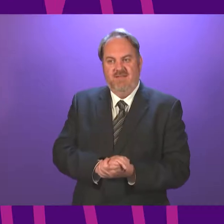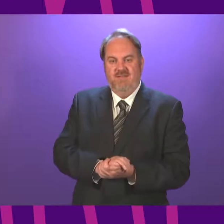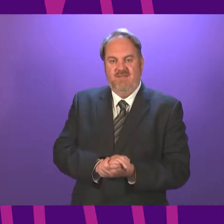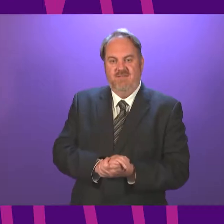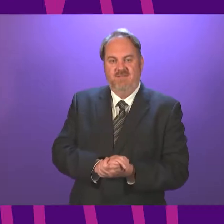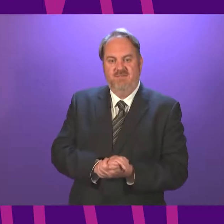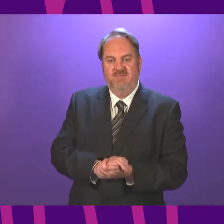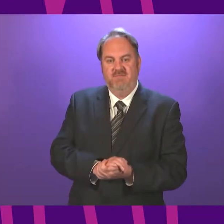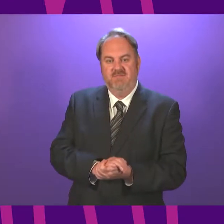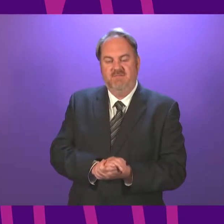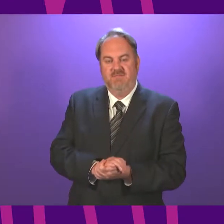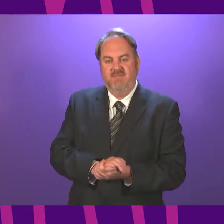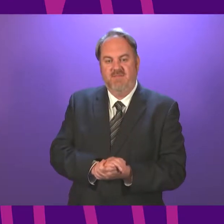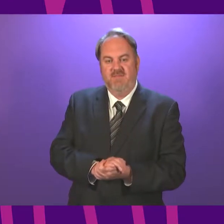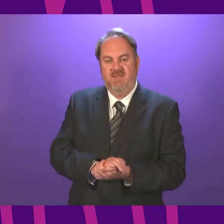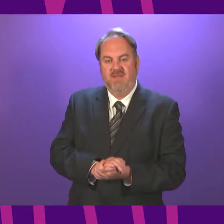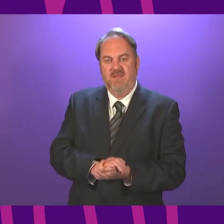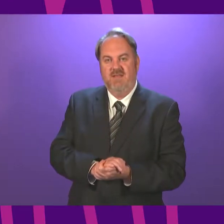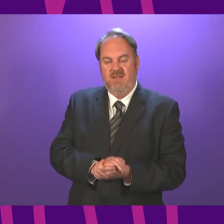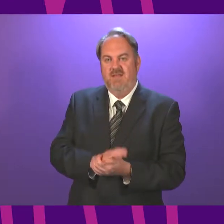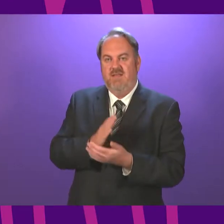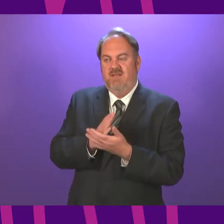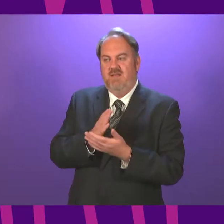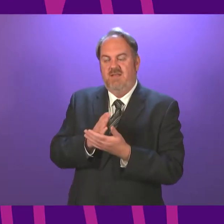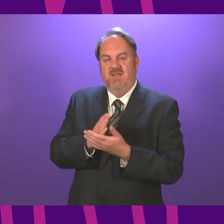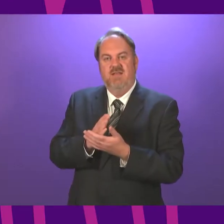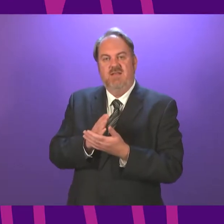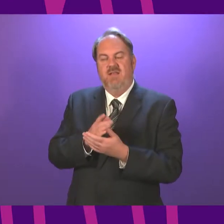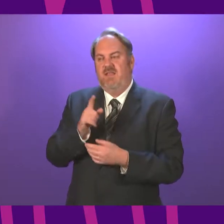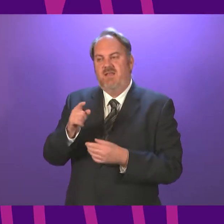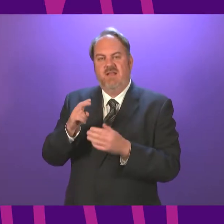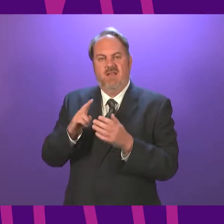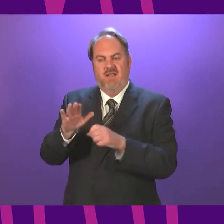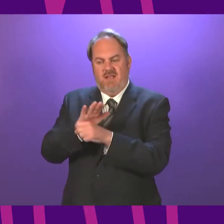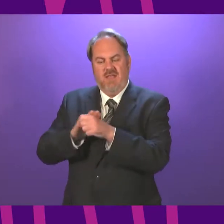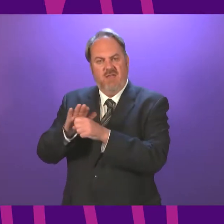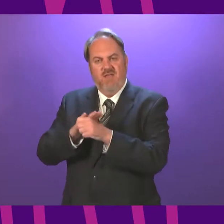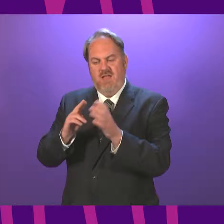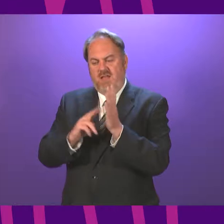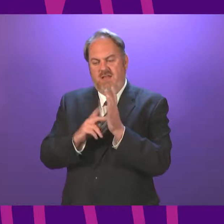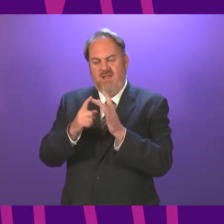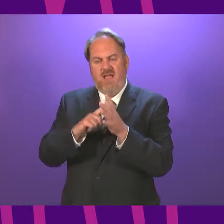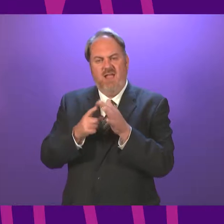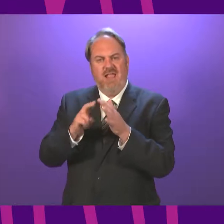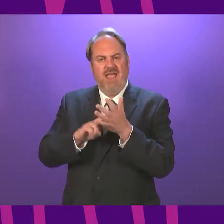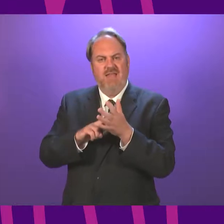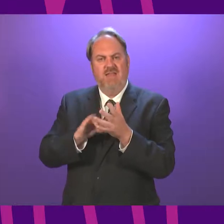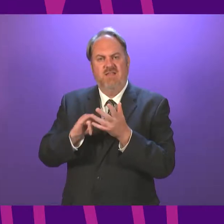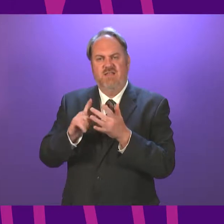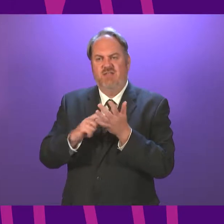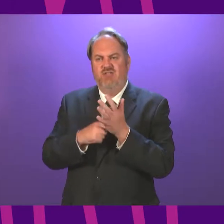Shire. I actually asked Dr. Alan how to pronounce that, disastrously,